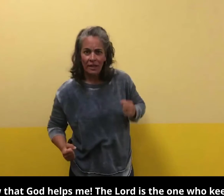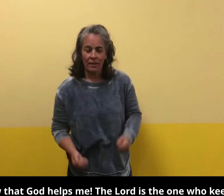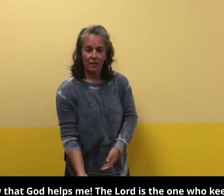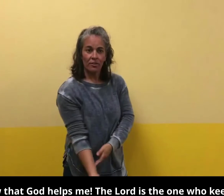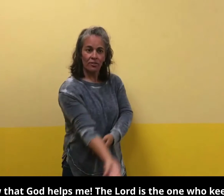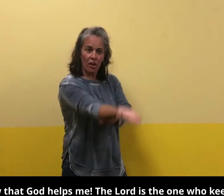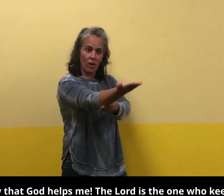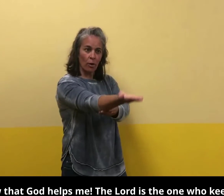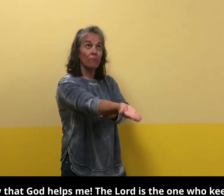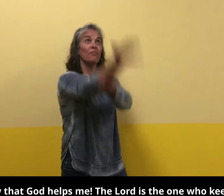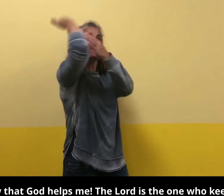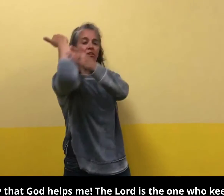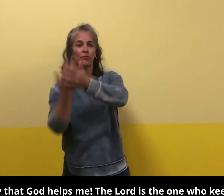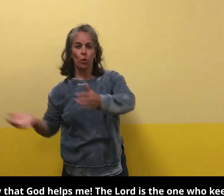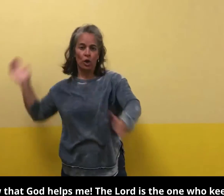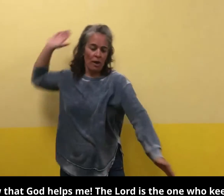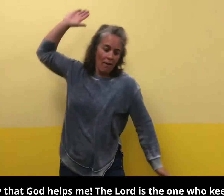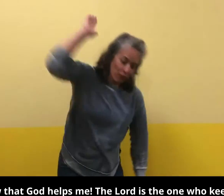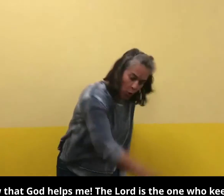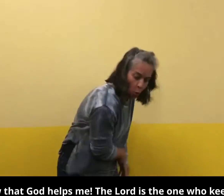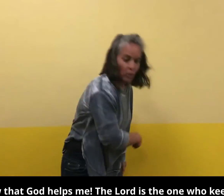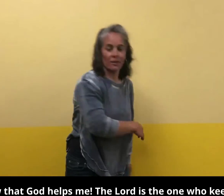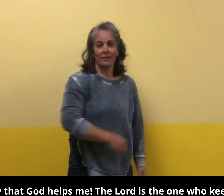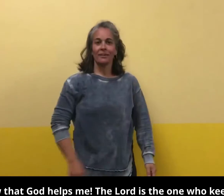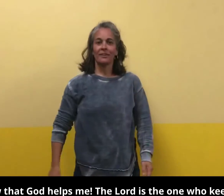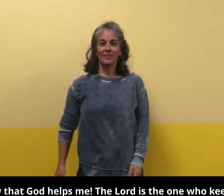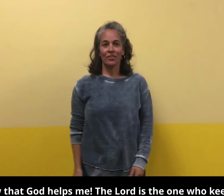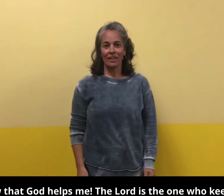all